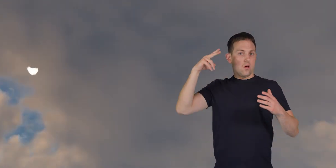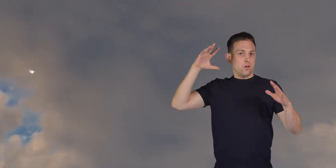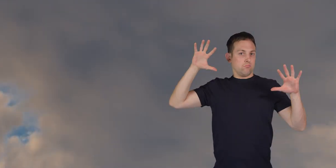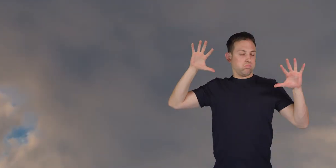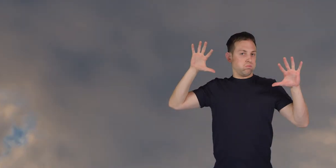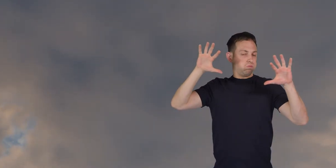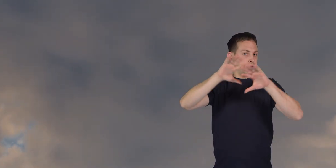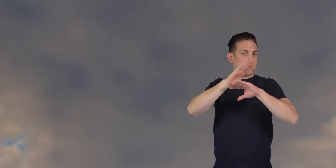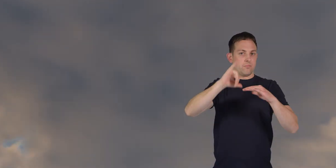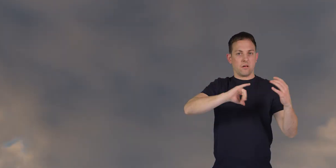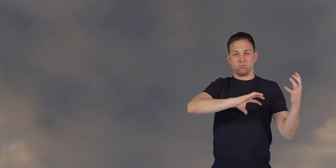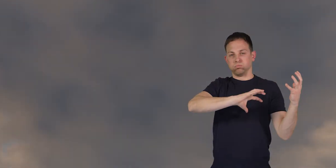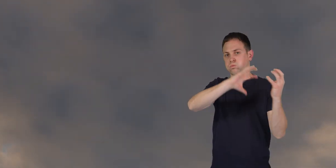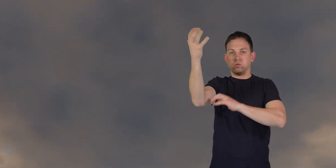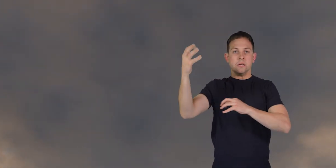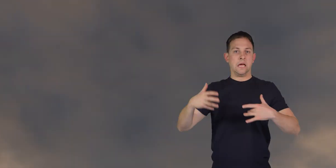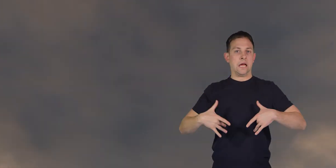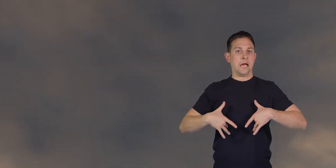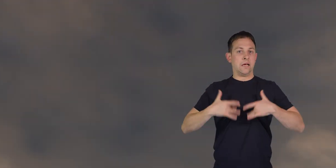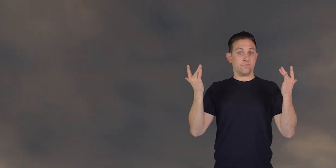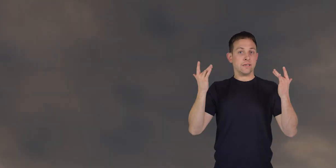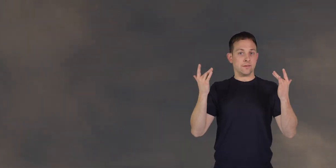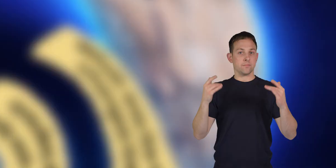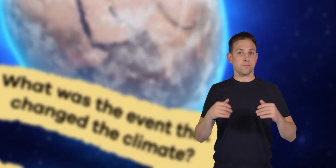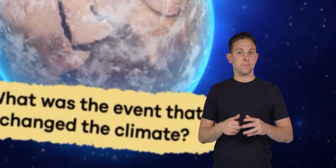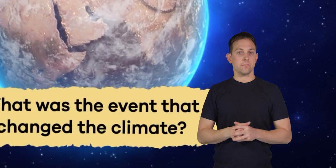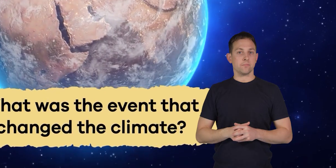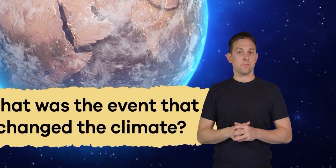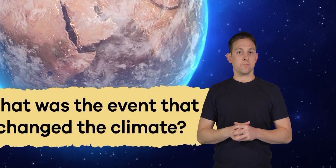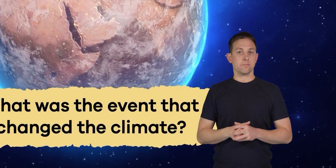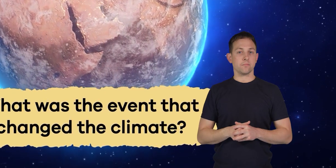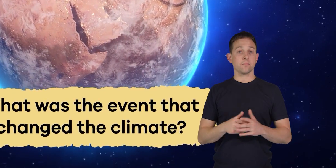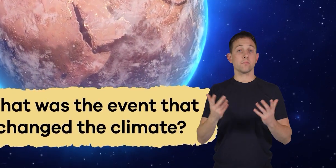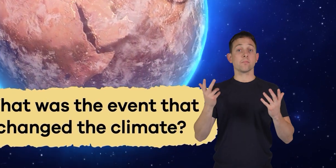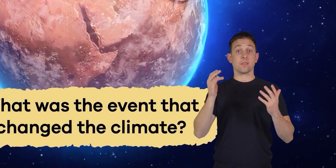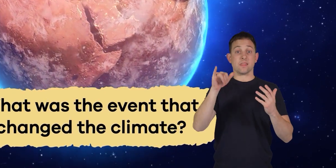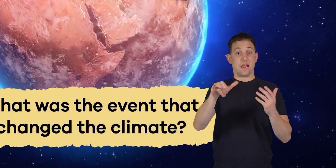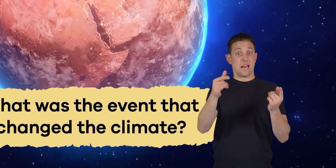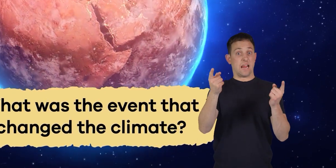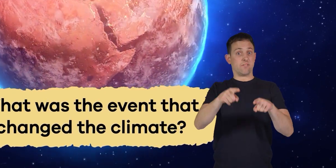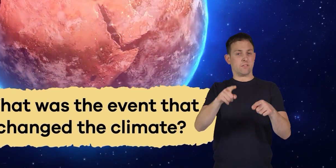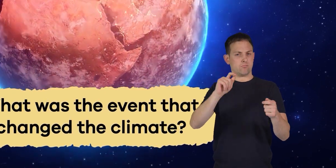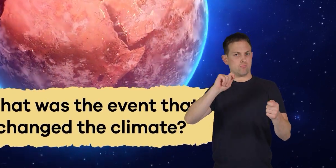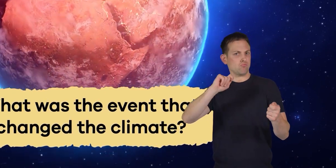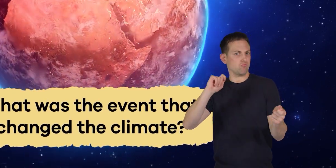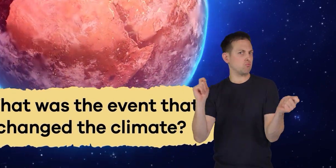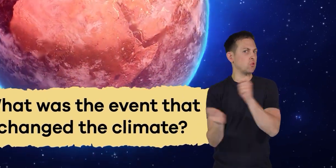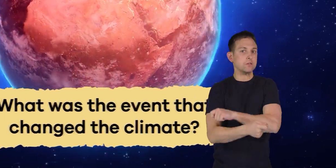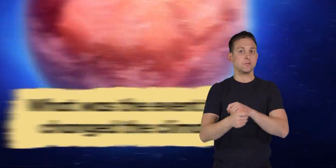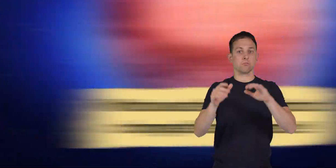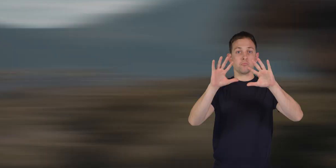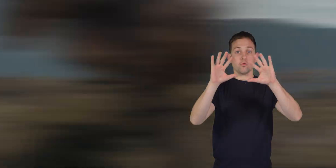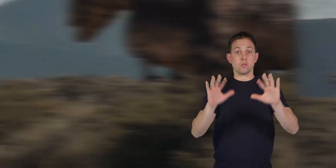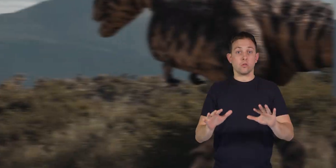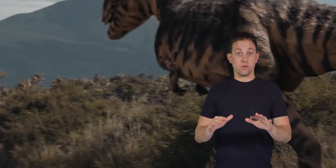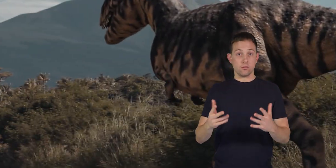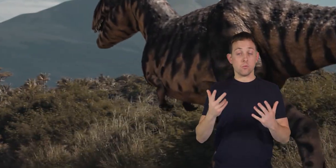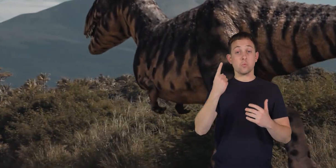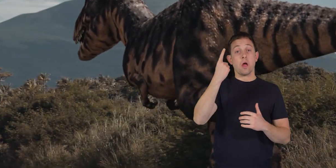by a catastrophic event. What was the event that changed the climate? One theory